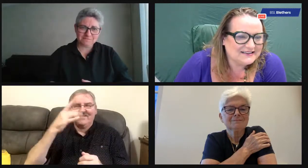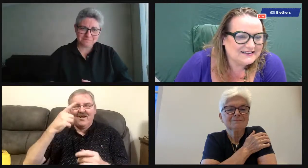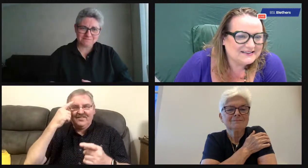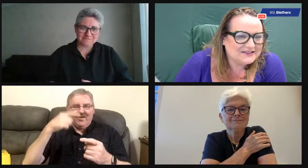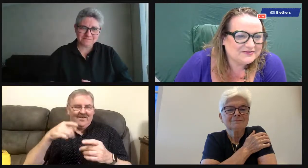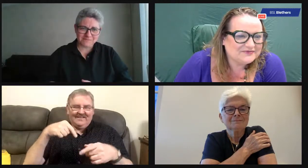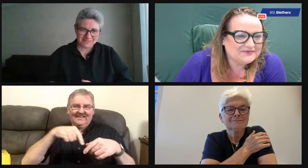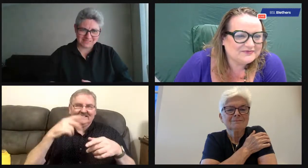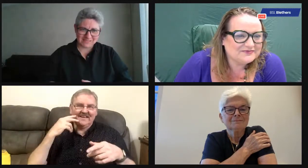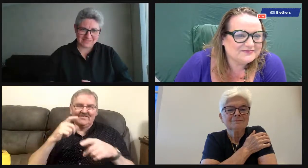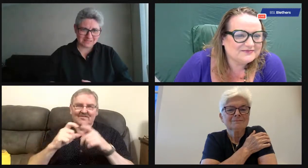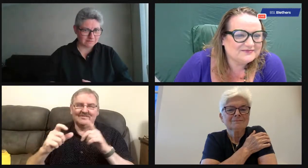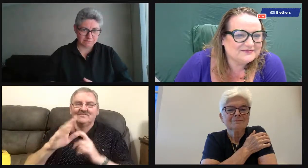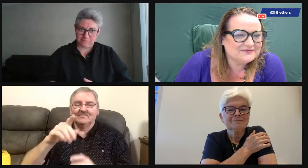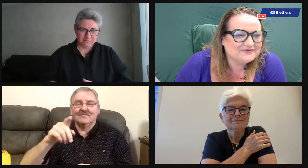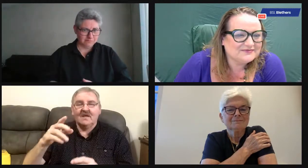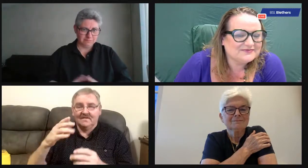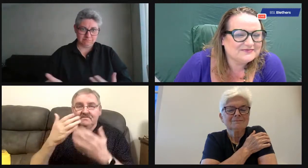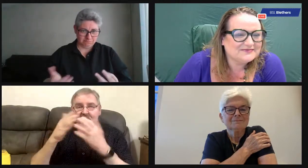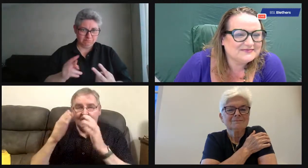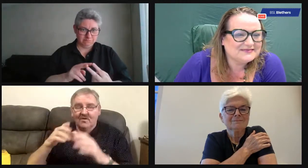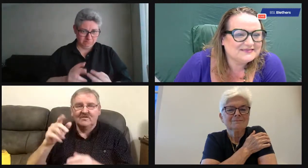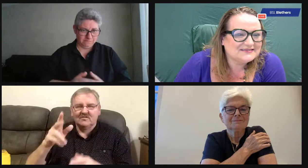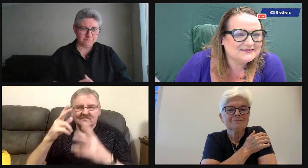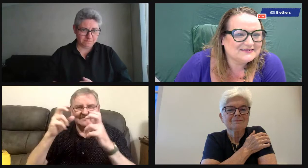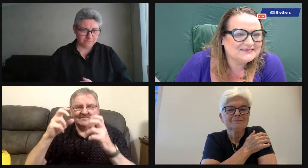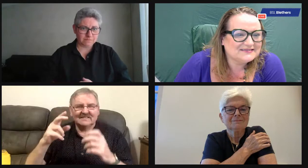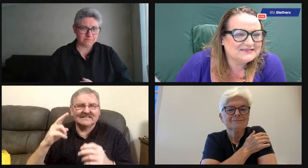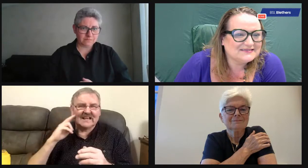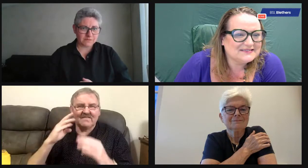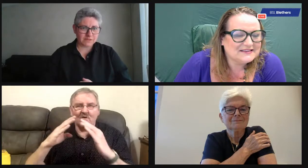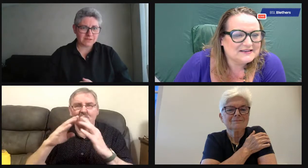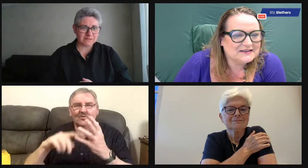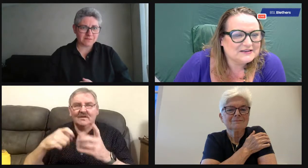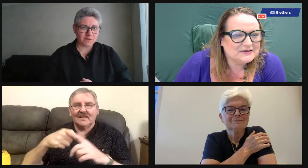Facebook as well. Yeah, yeah, two. You you're right, Avro. So, and chair.